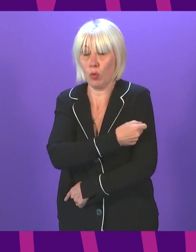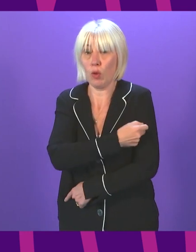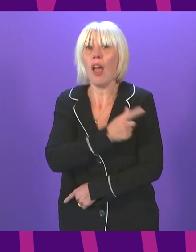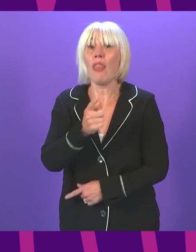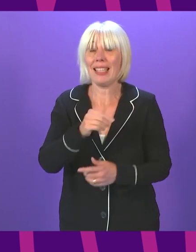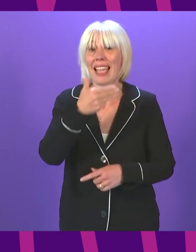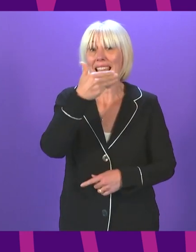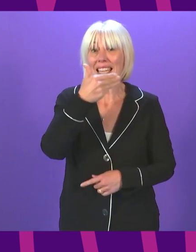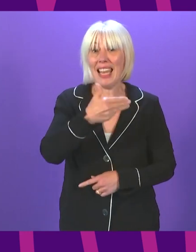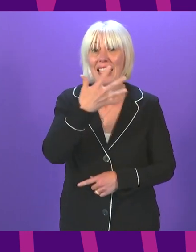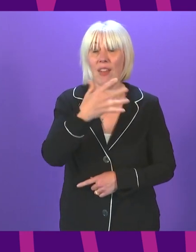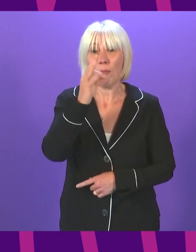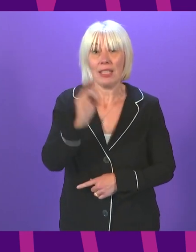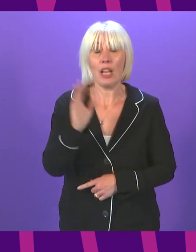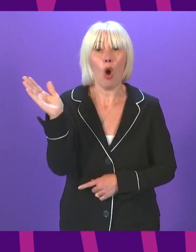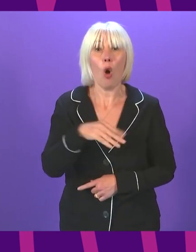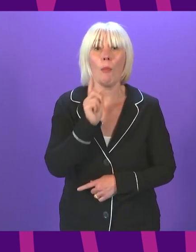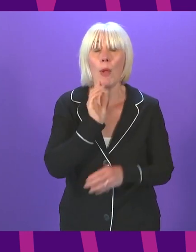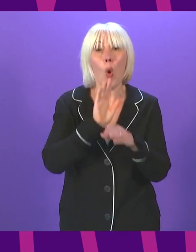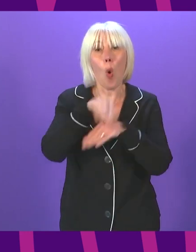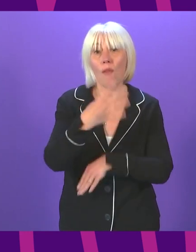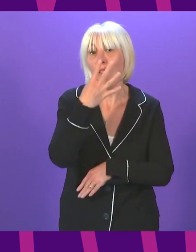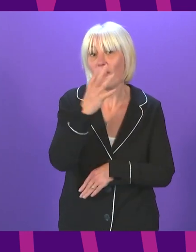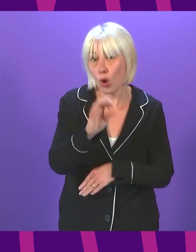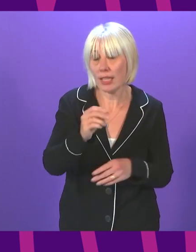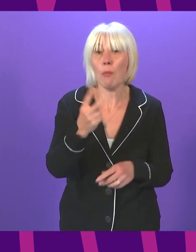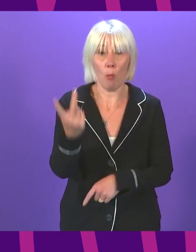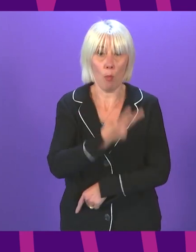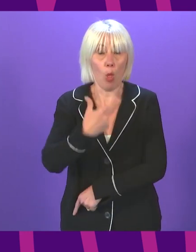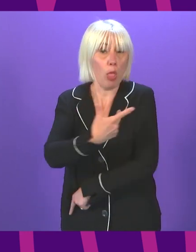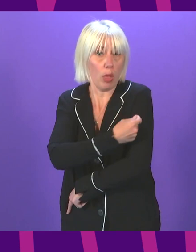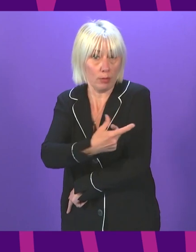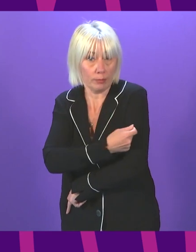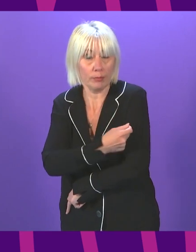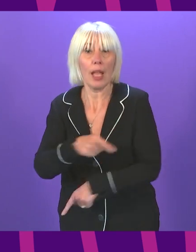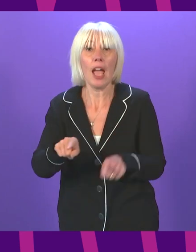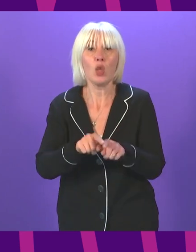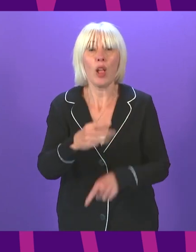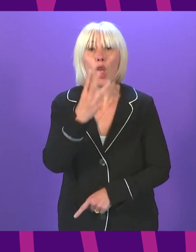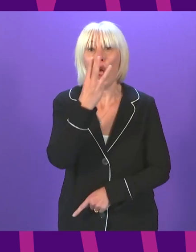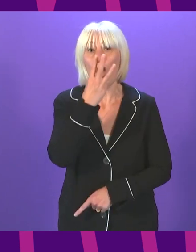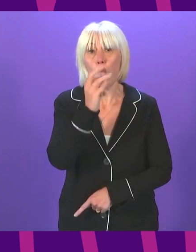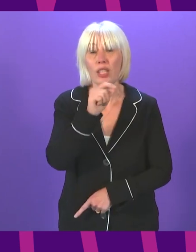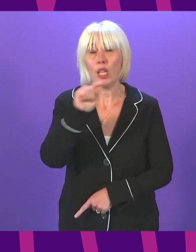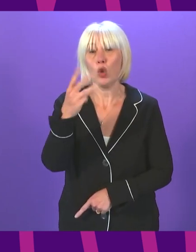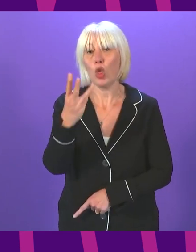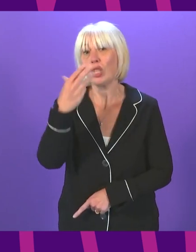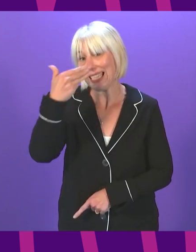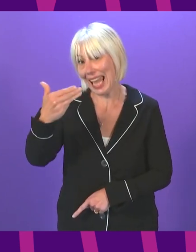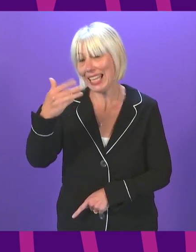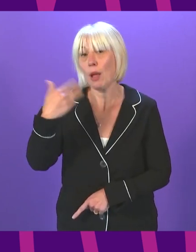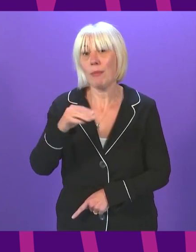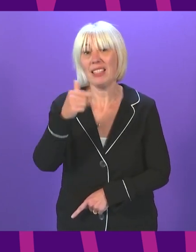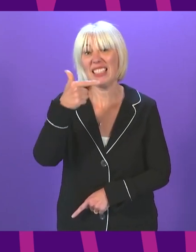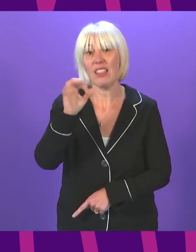% of people over the age of 40 who are now fully vaccinated, as well as 71% of 30- to 39-year-olds and